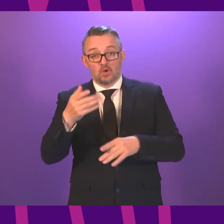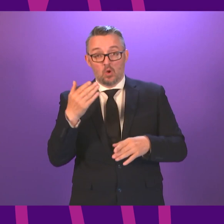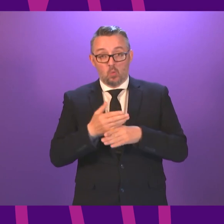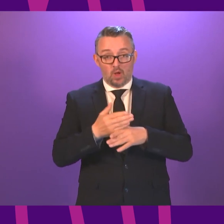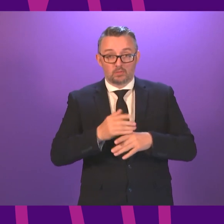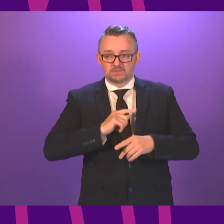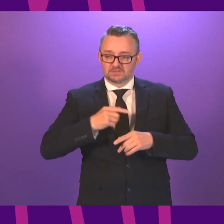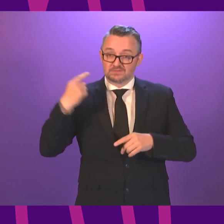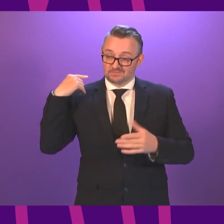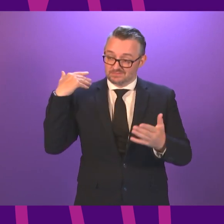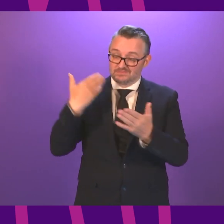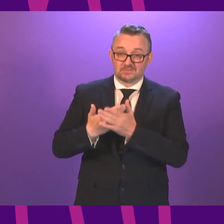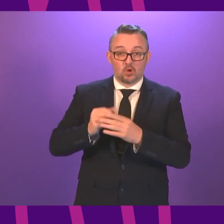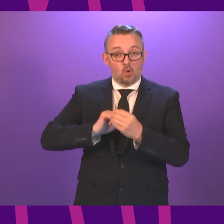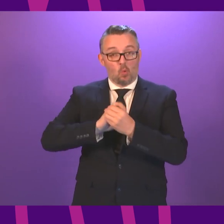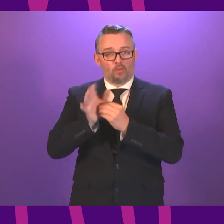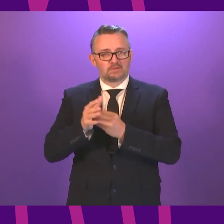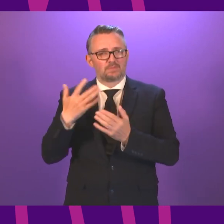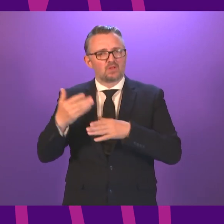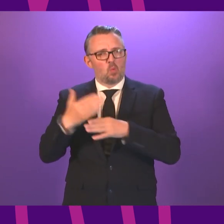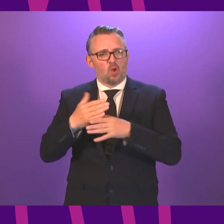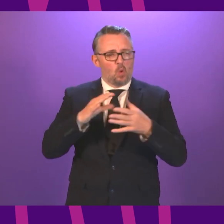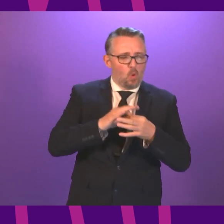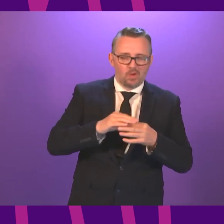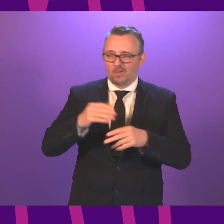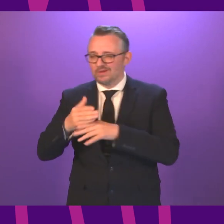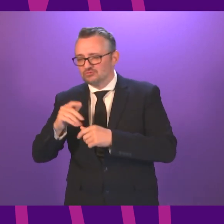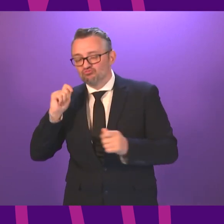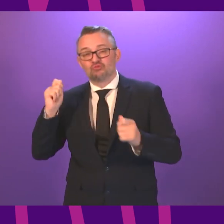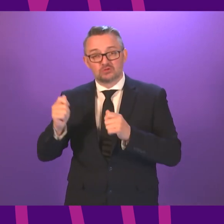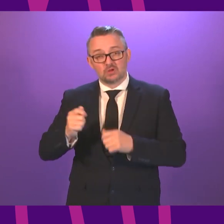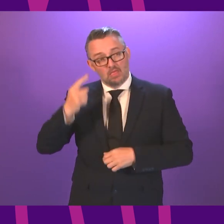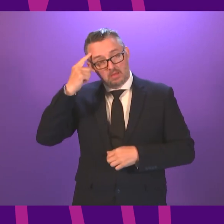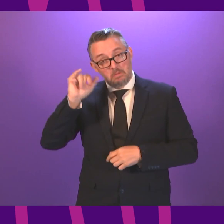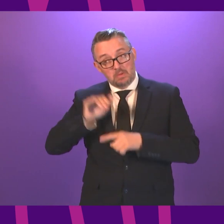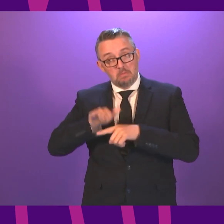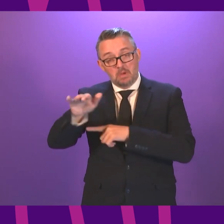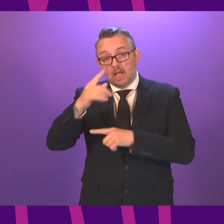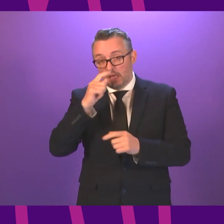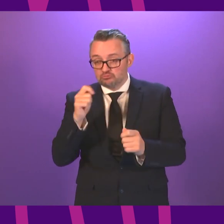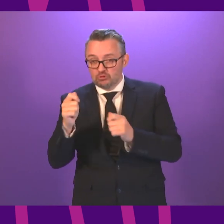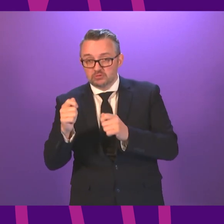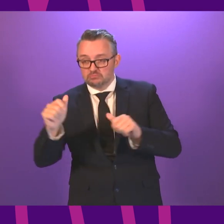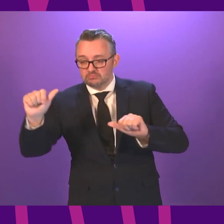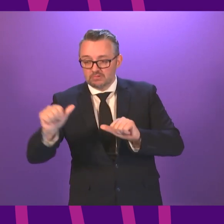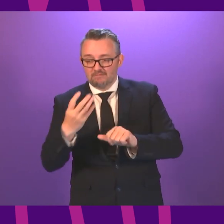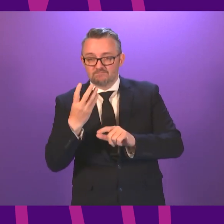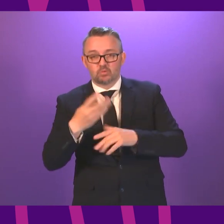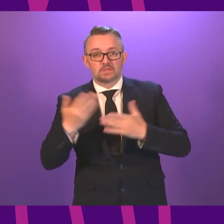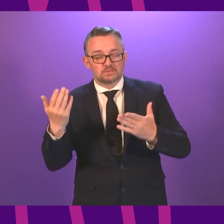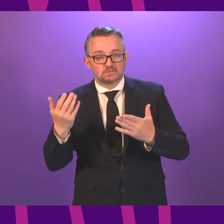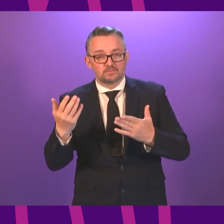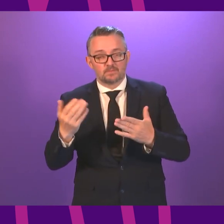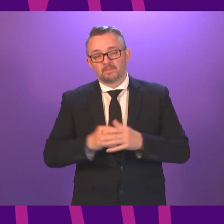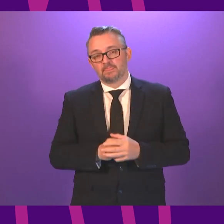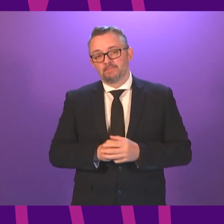practices brought about by the pandemic can, for the long term, improve wellbeing and productivity. We will also